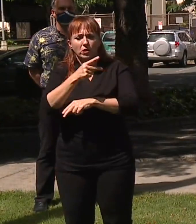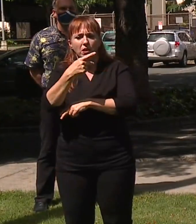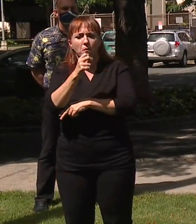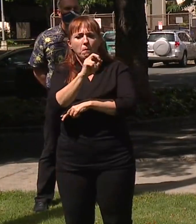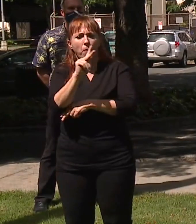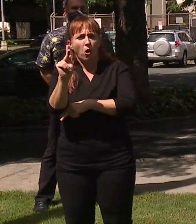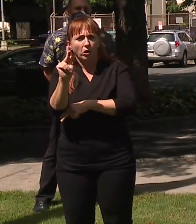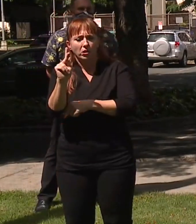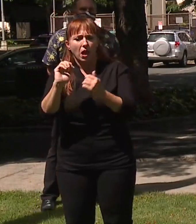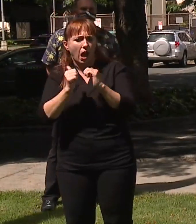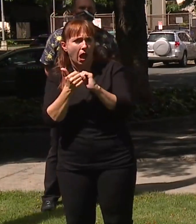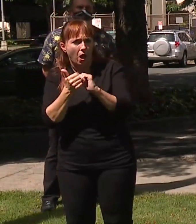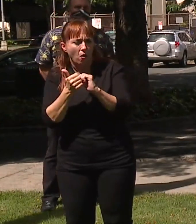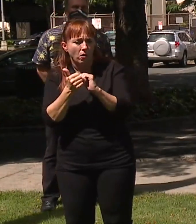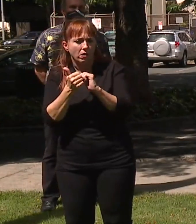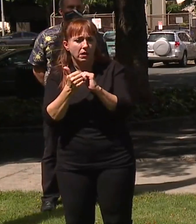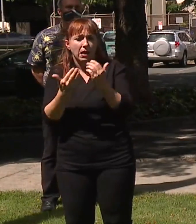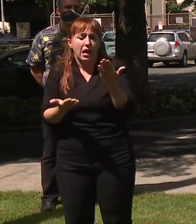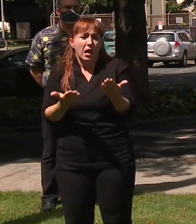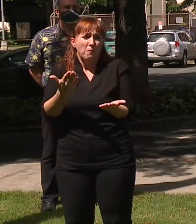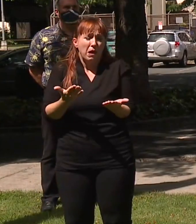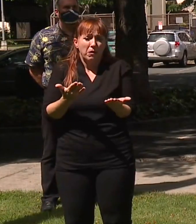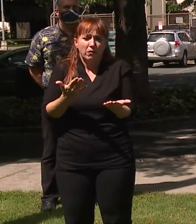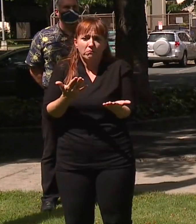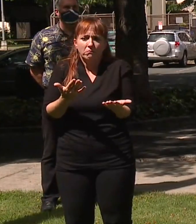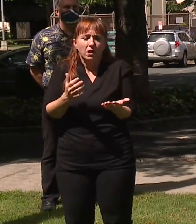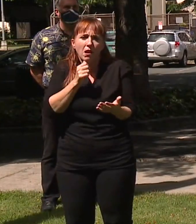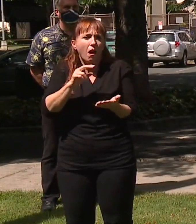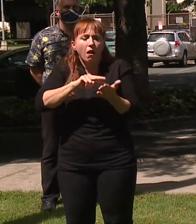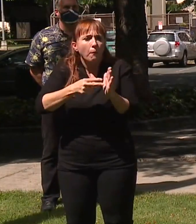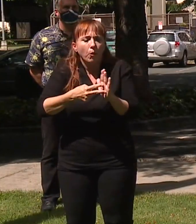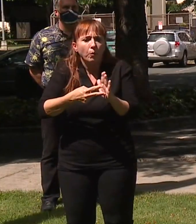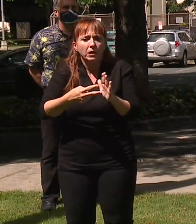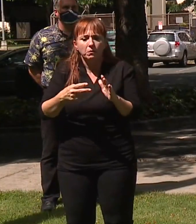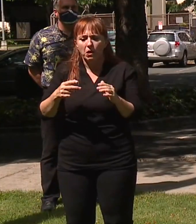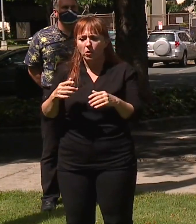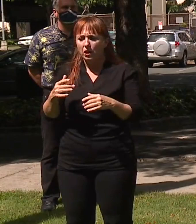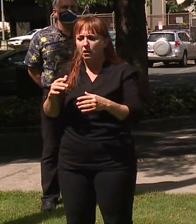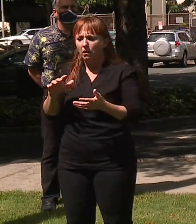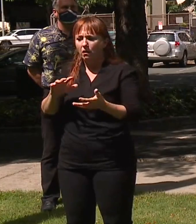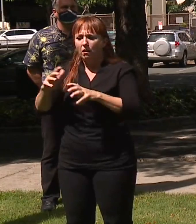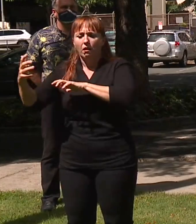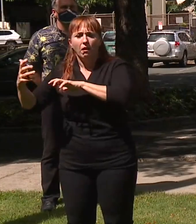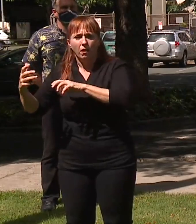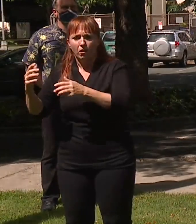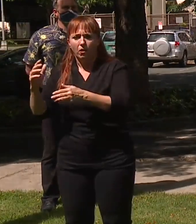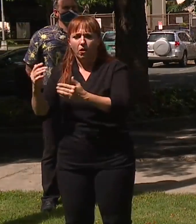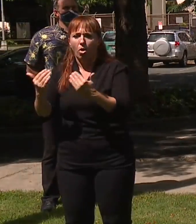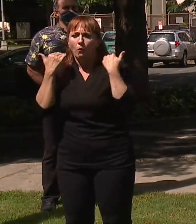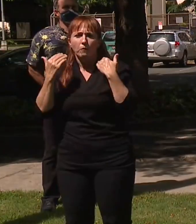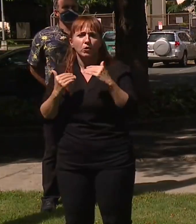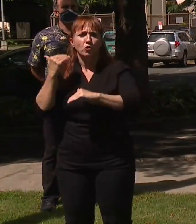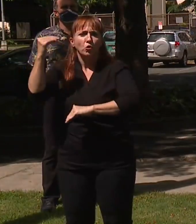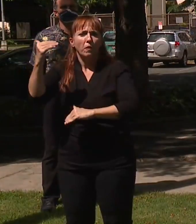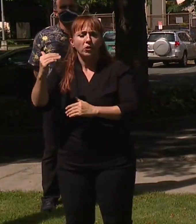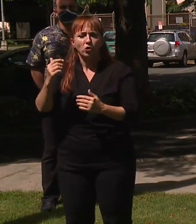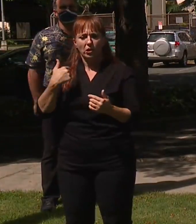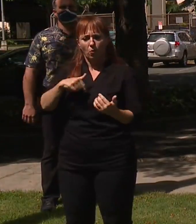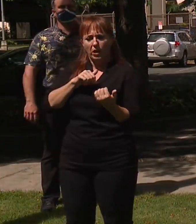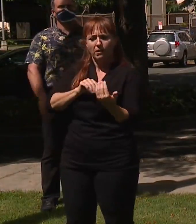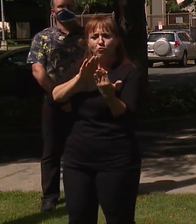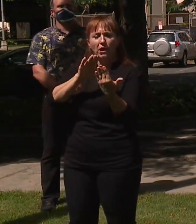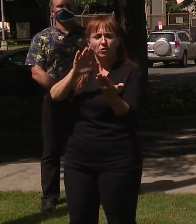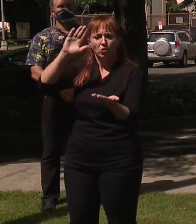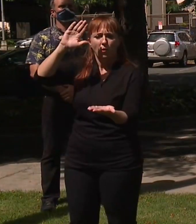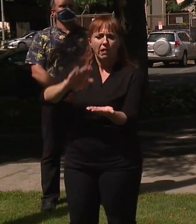and where, maybe unintentionally, we may be creating inefficiencies of our own and then addressing that in a holistic fashion. So,